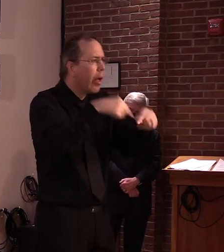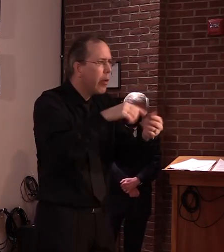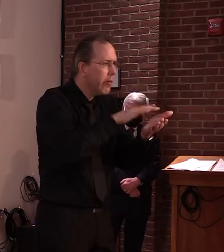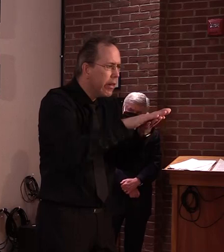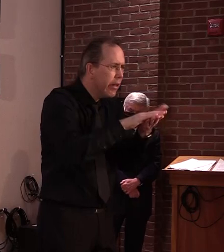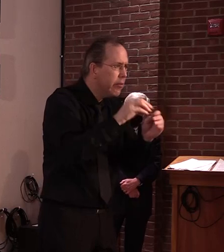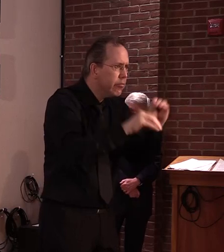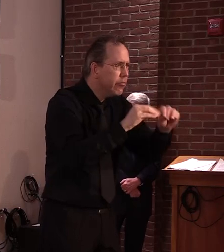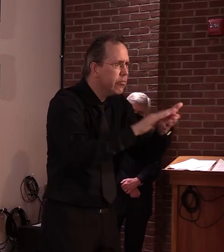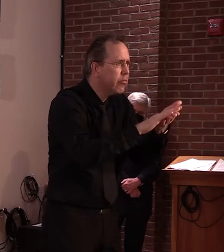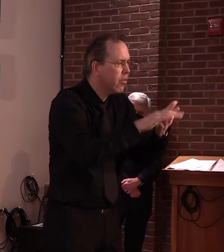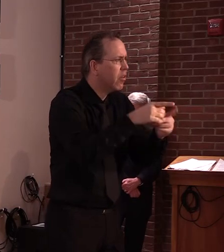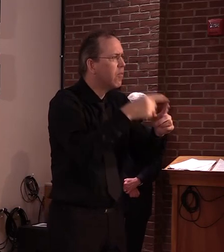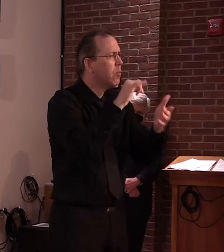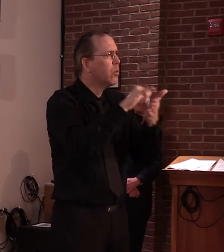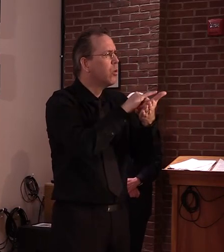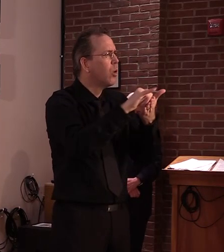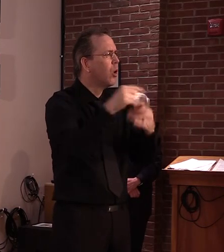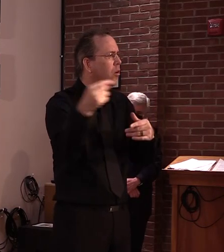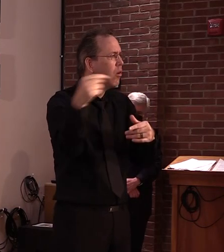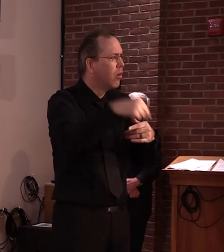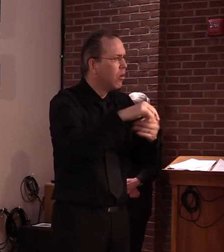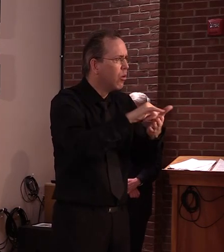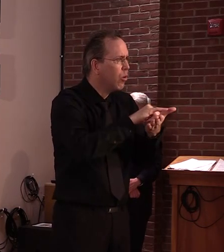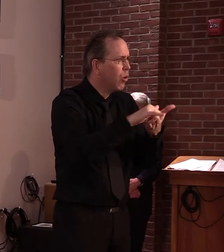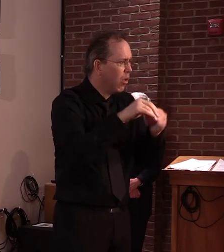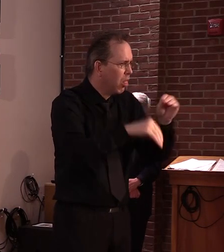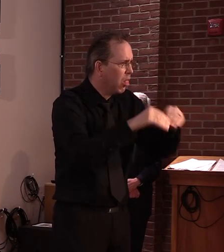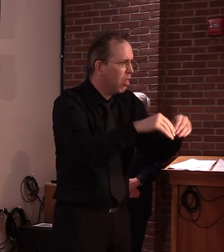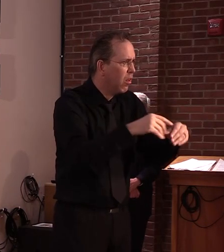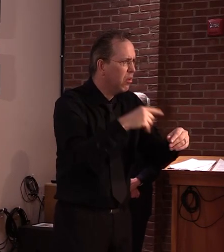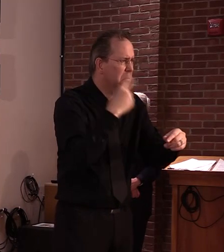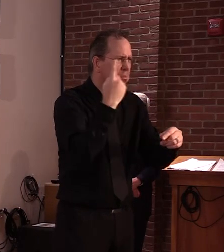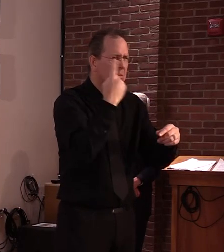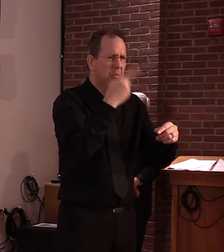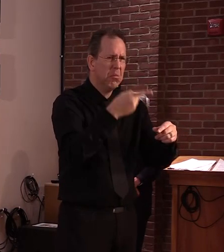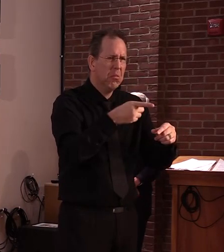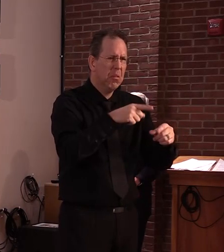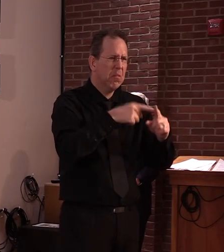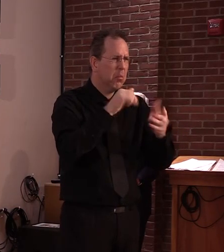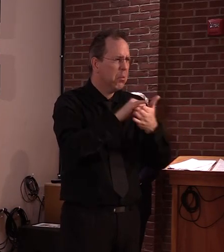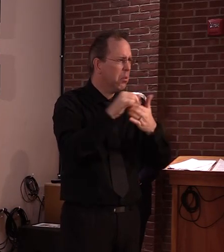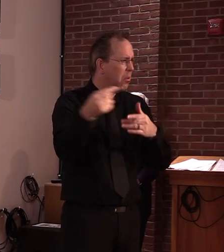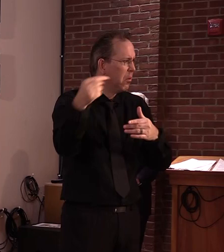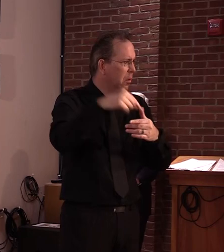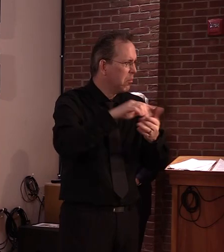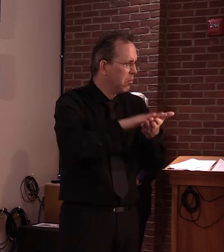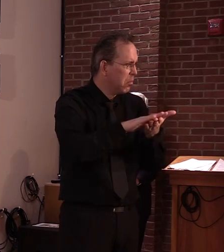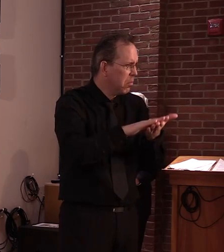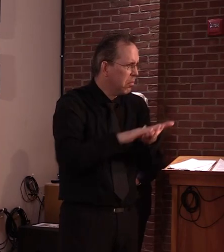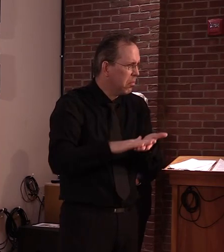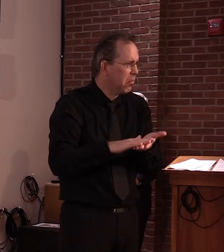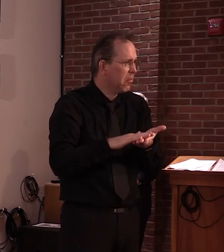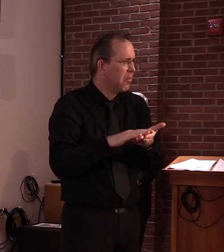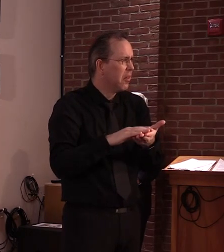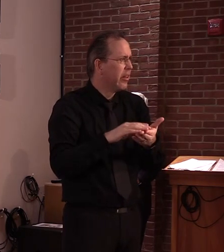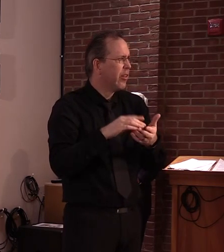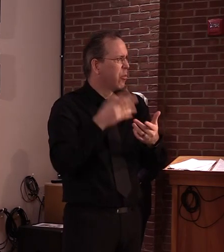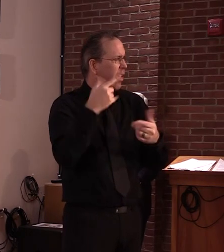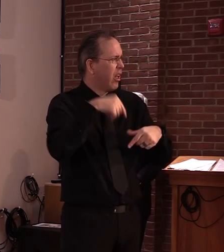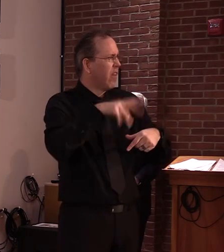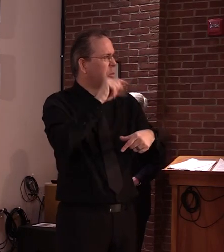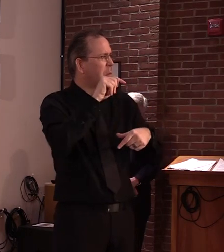So our reader wondered why the state would bring workers in from out of state. And also what restrictions do they have to observe,